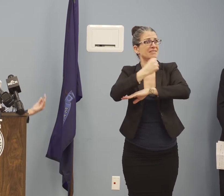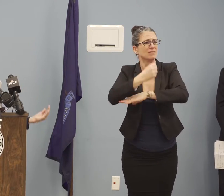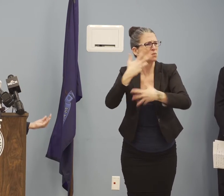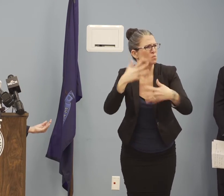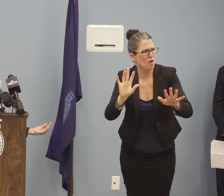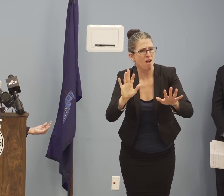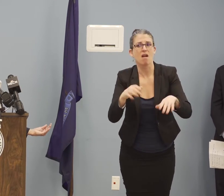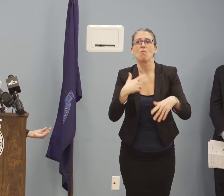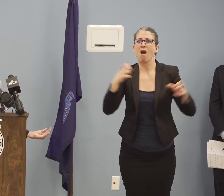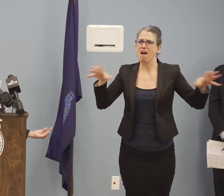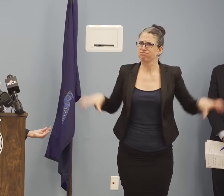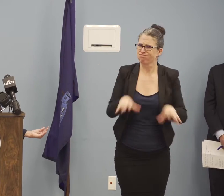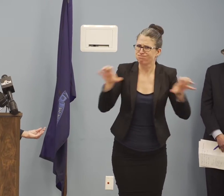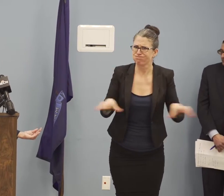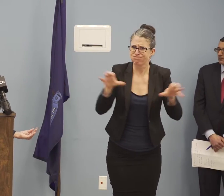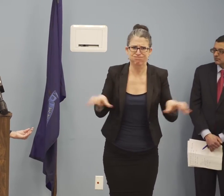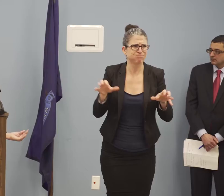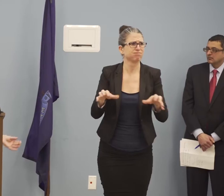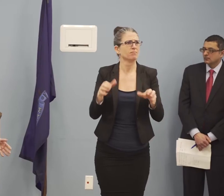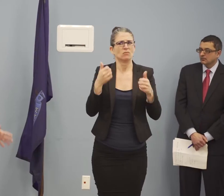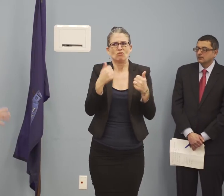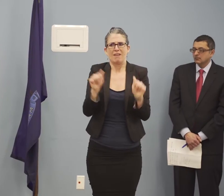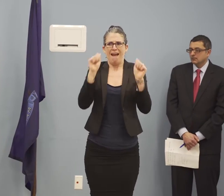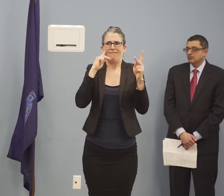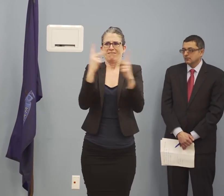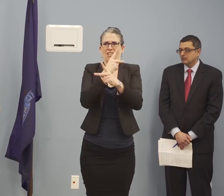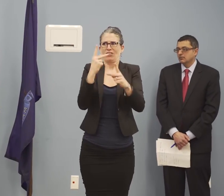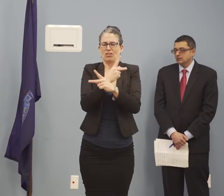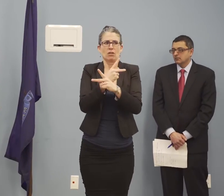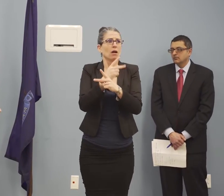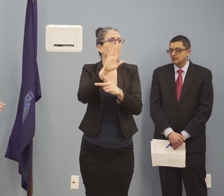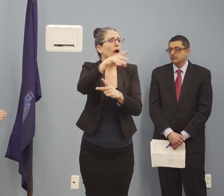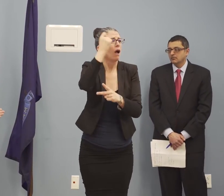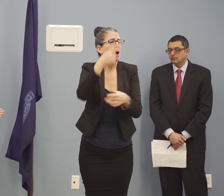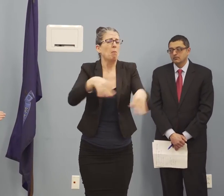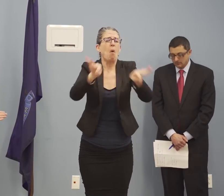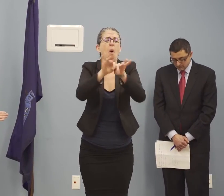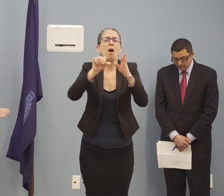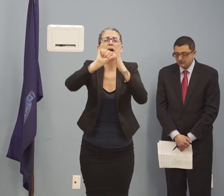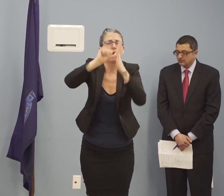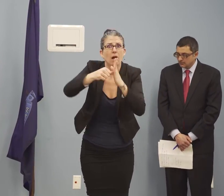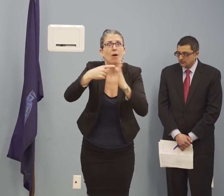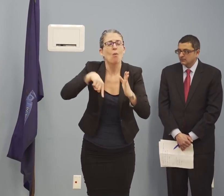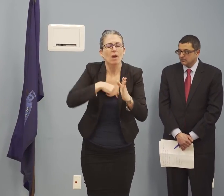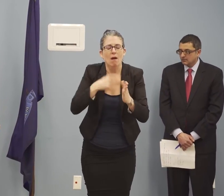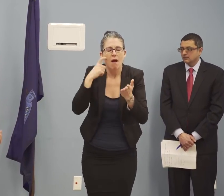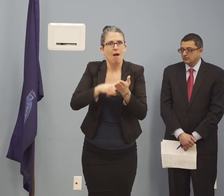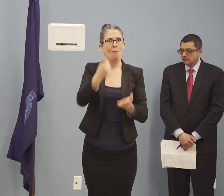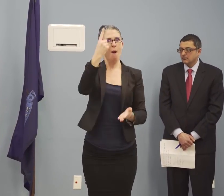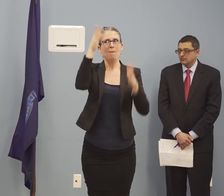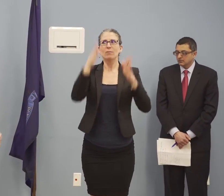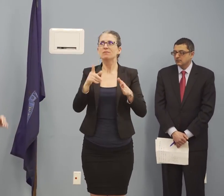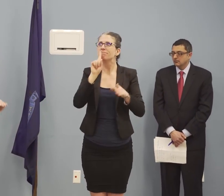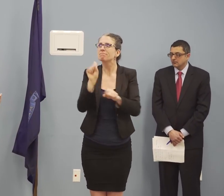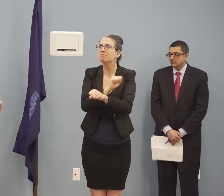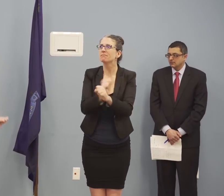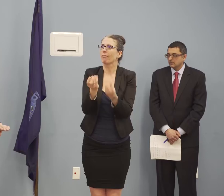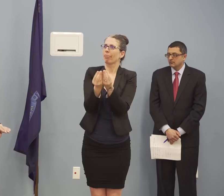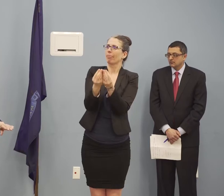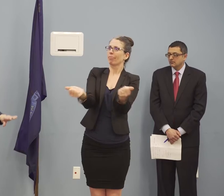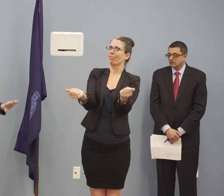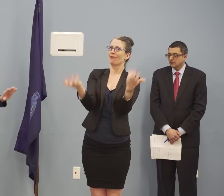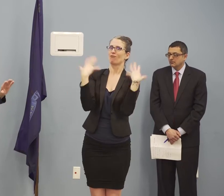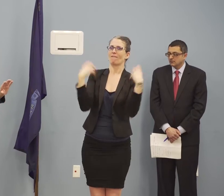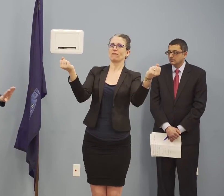completely recovered from the virus. We hope that all 42 individuals will completely recover. In the